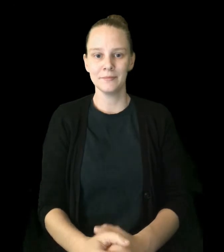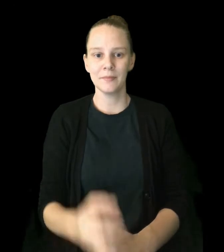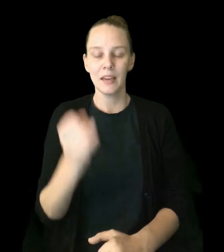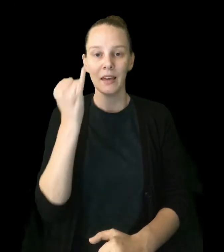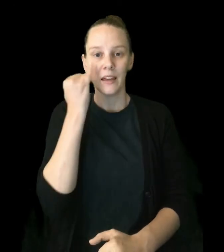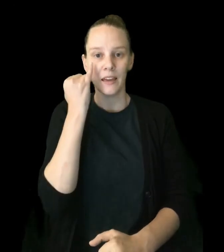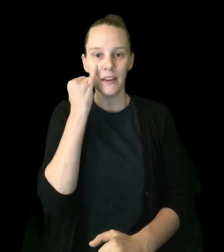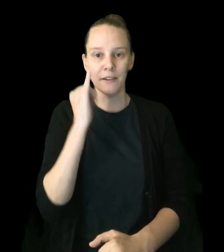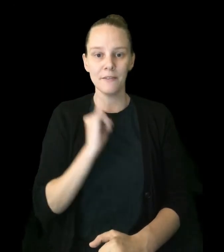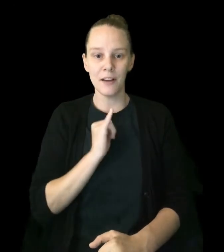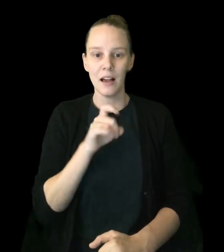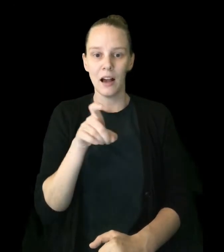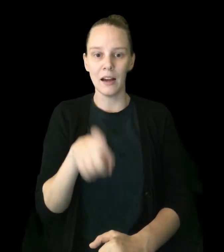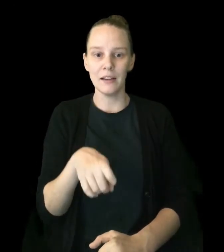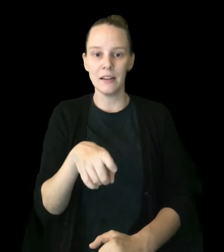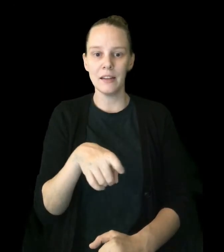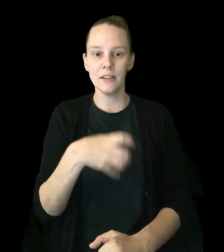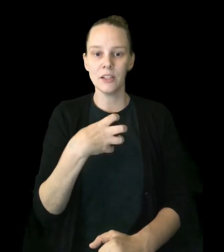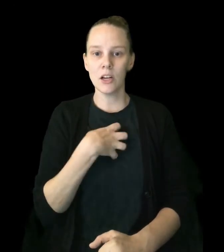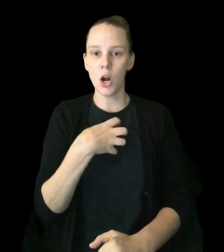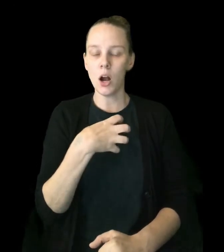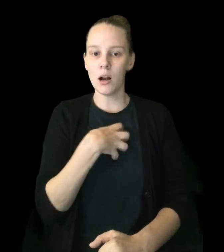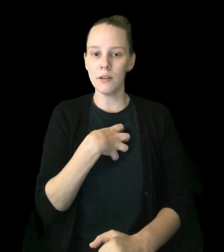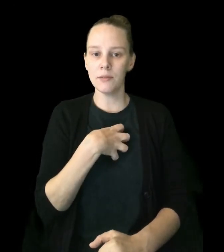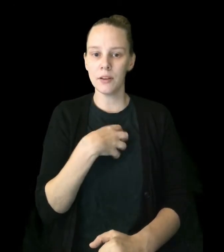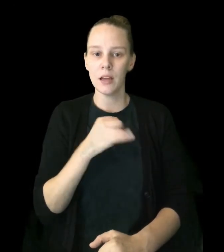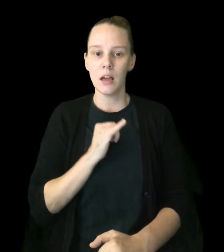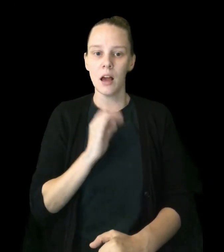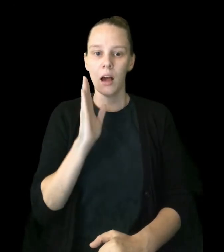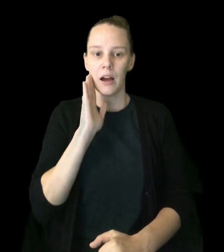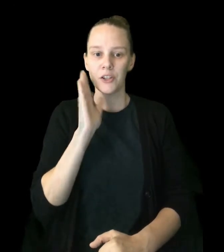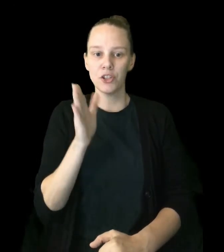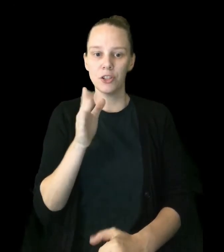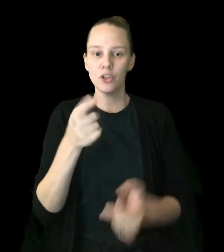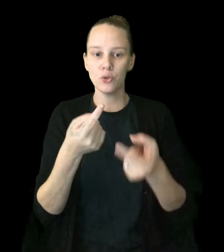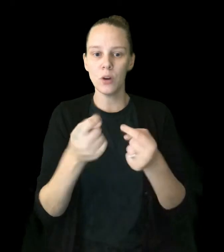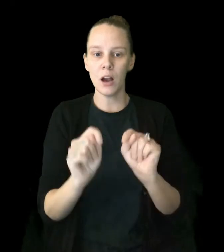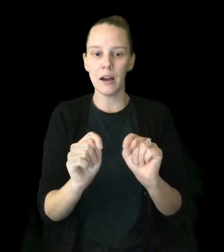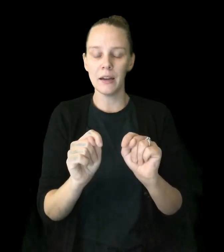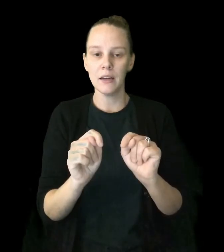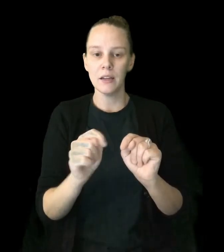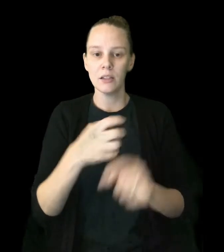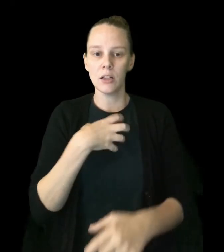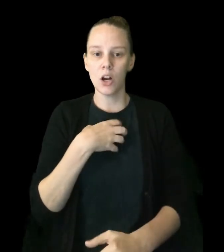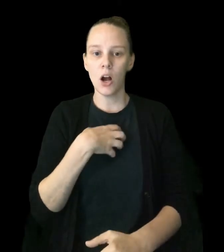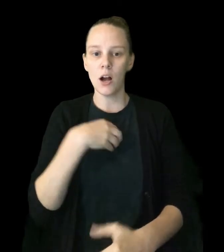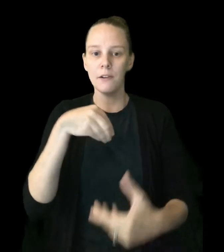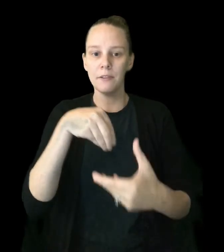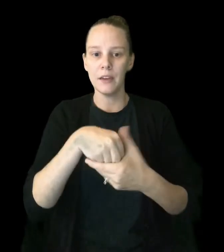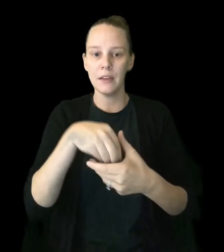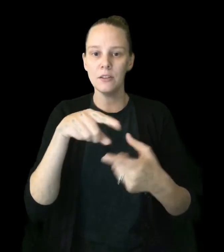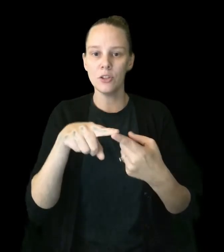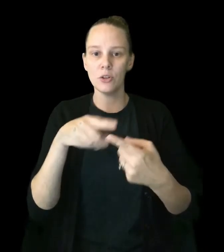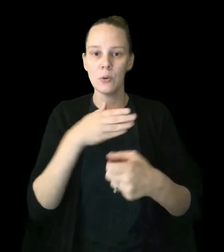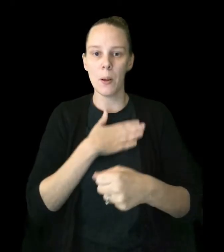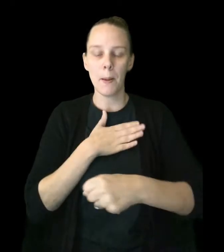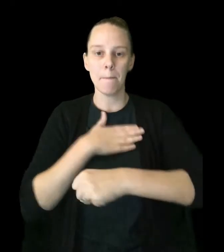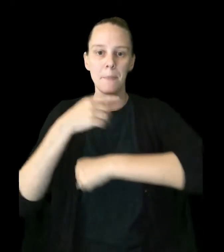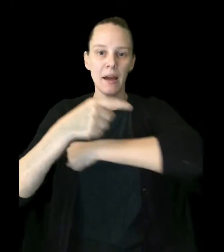If I need to cough, I should try to cough into my